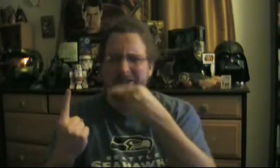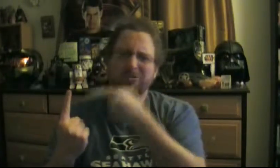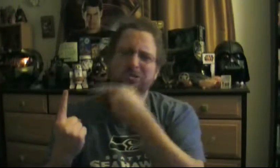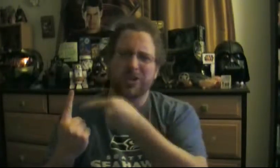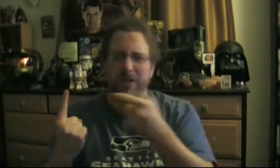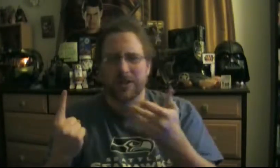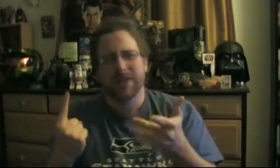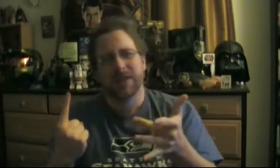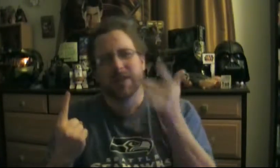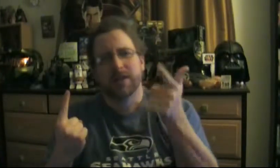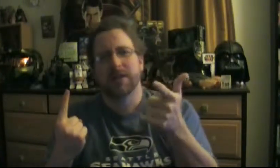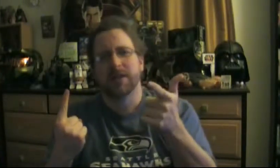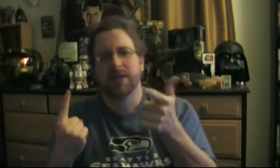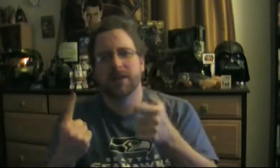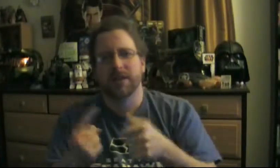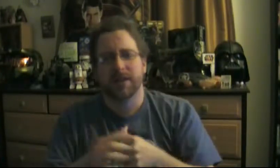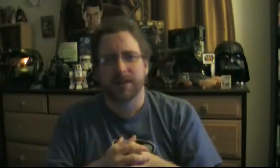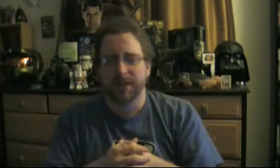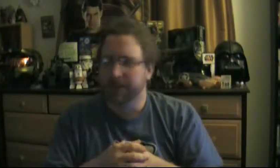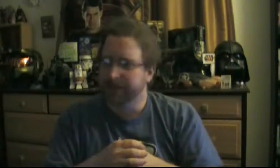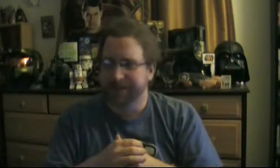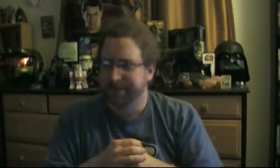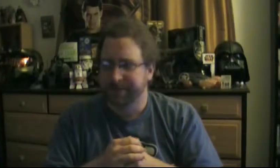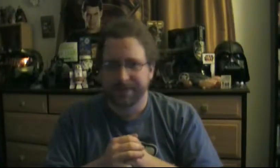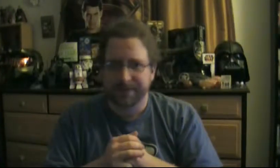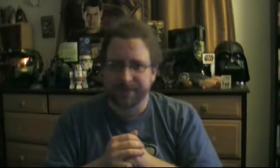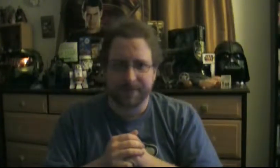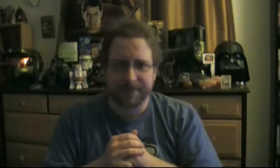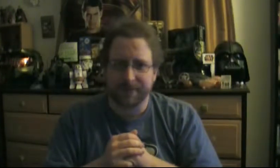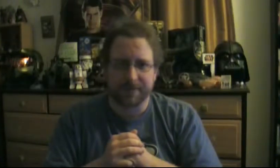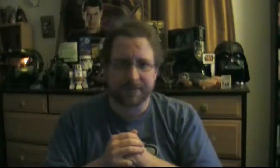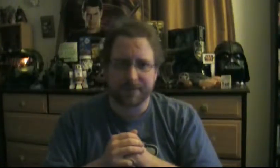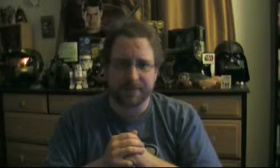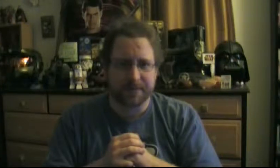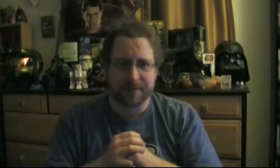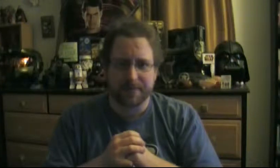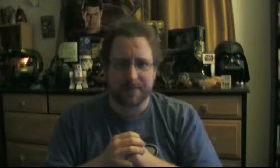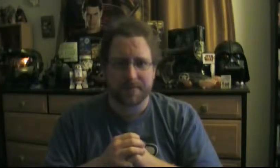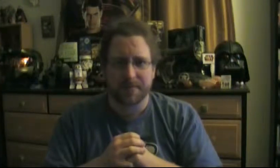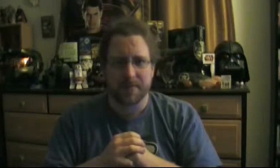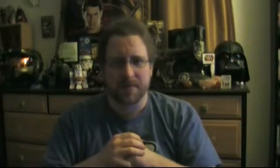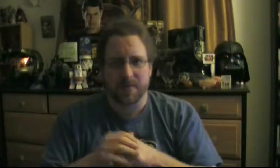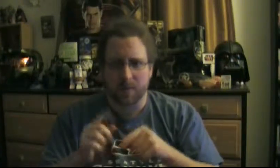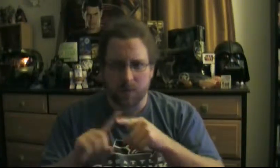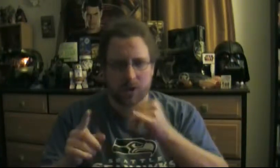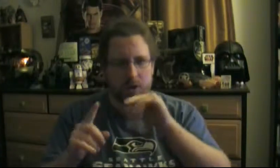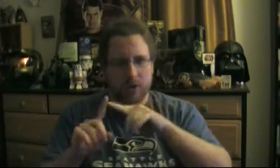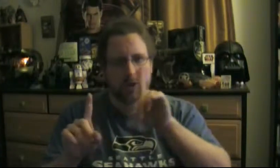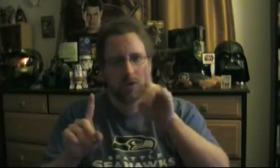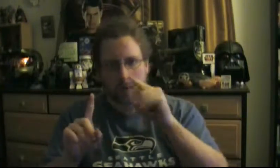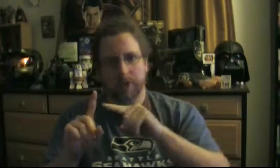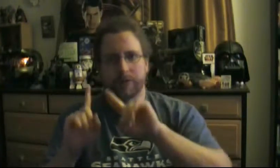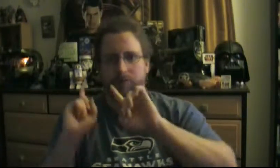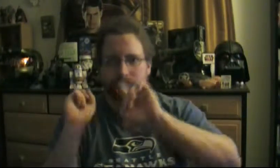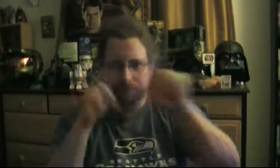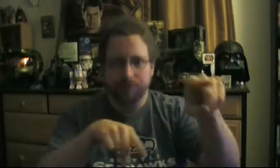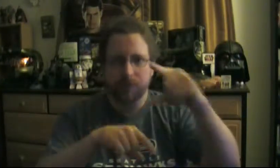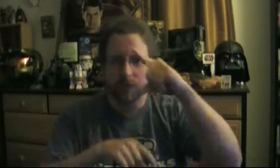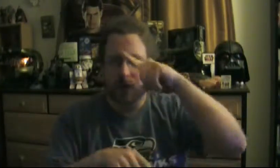a mutual commitment from me. This is Le'Veon Chocolate Diamond Jewelry. Le'Veon,